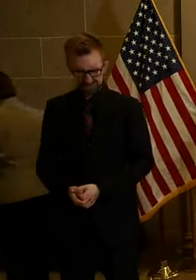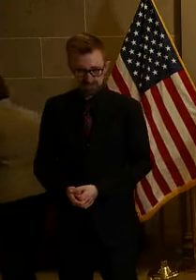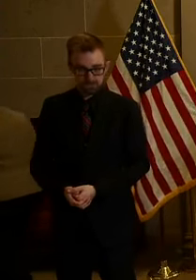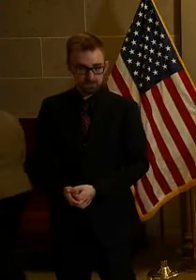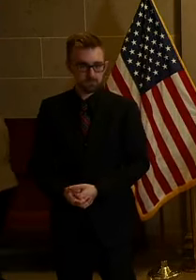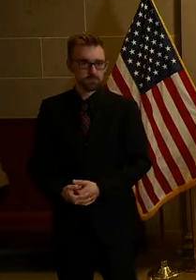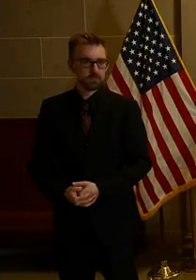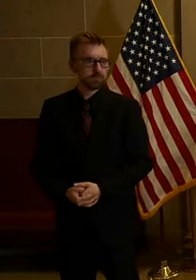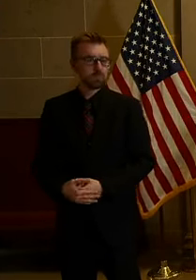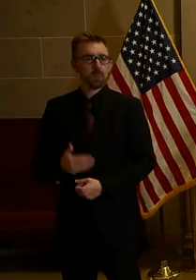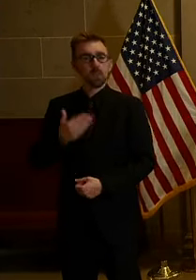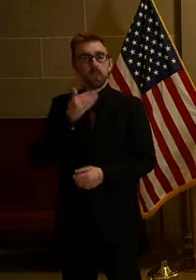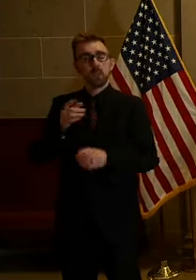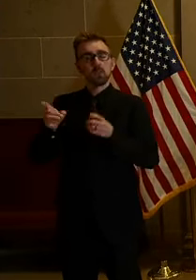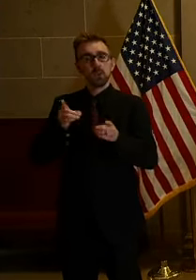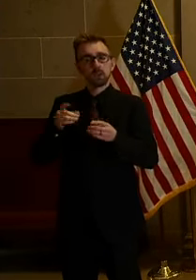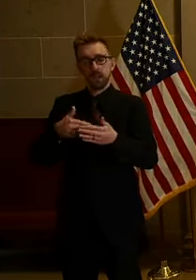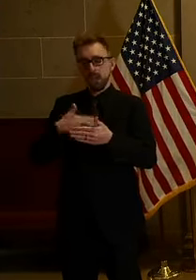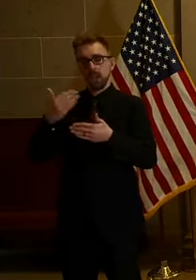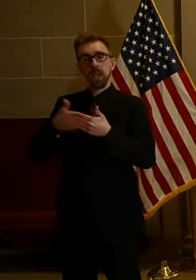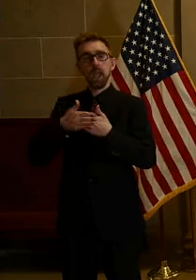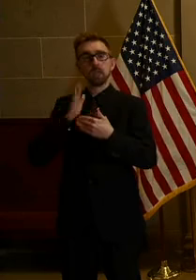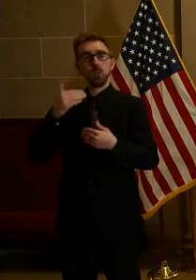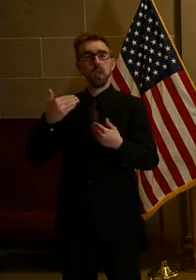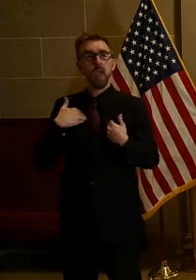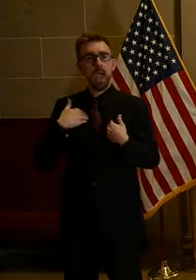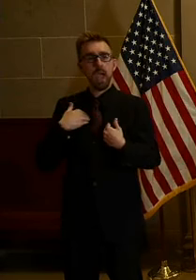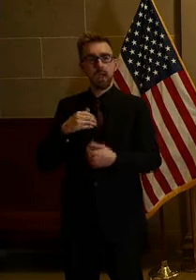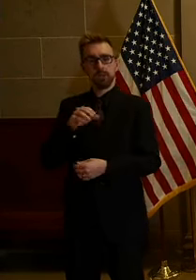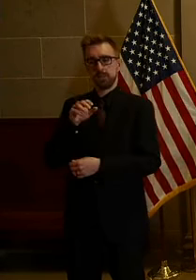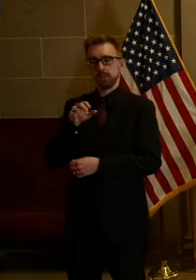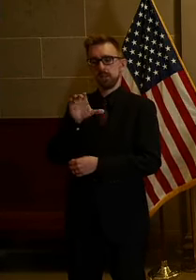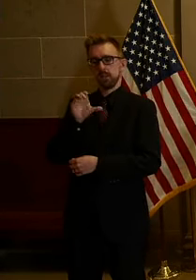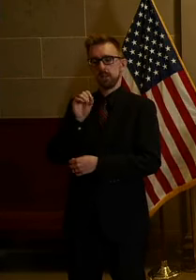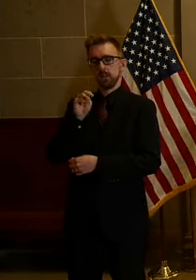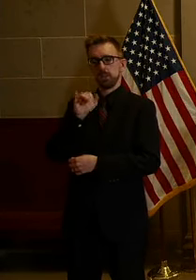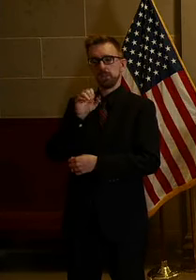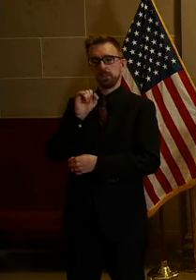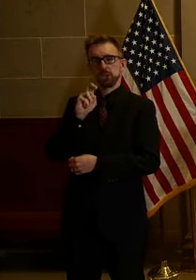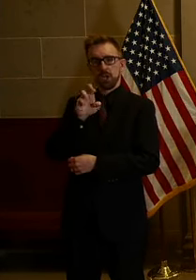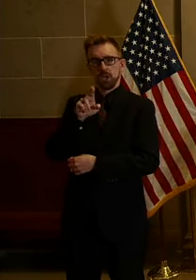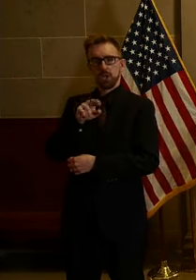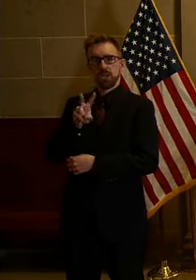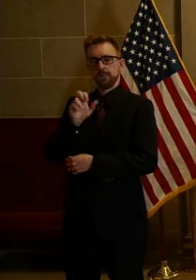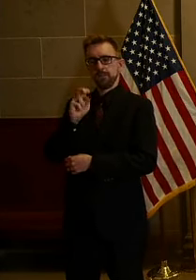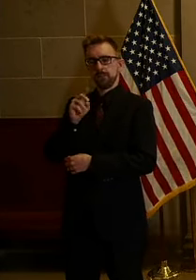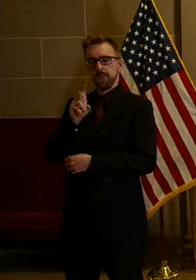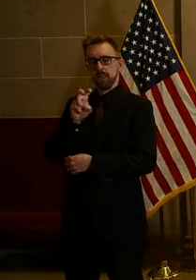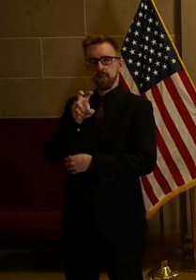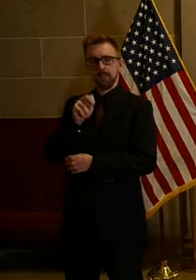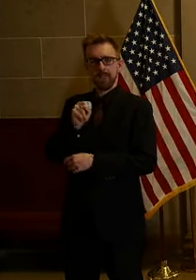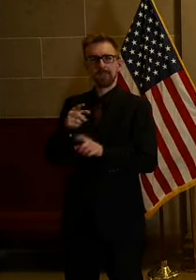Thank you, Director. Next, I will have Commissioner Van Dieven come up and speak for Desi on Desi's part.